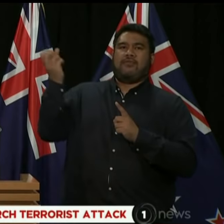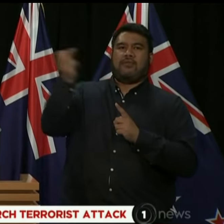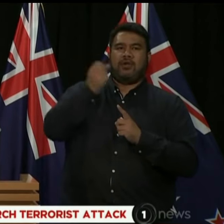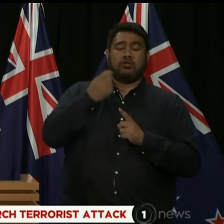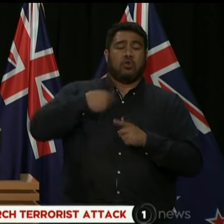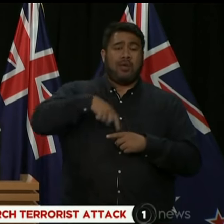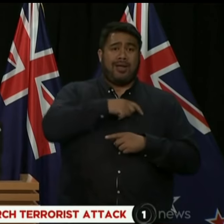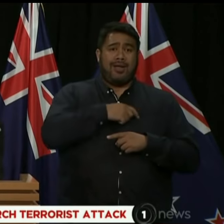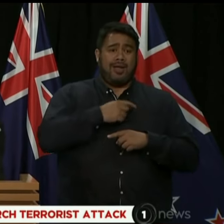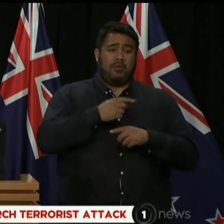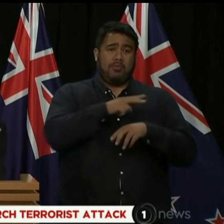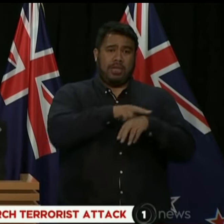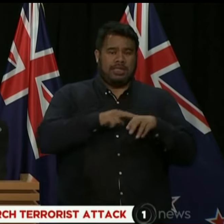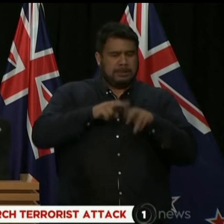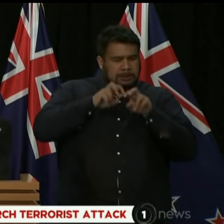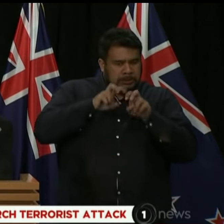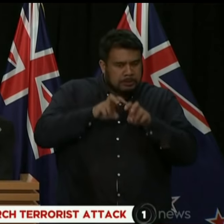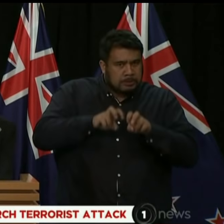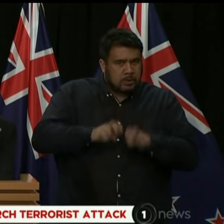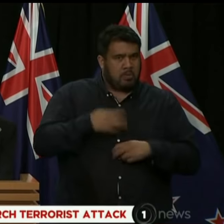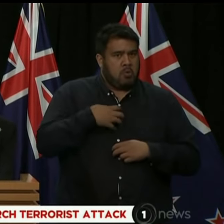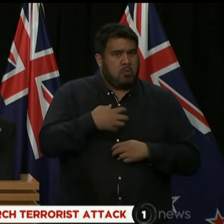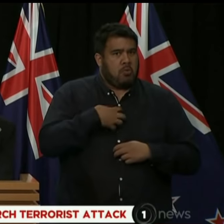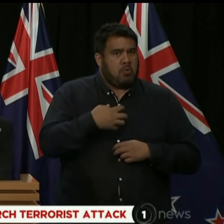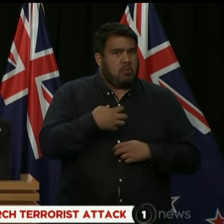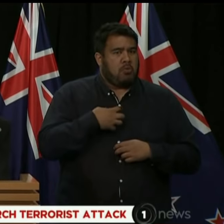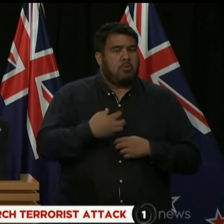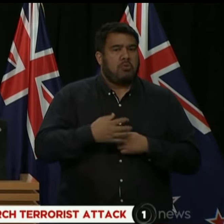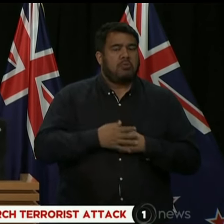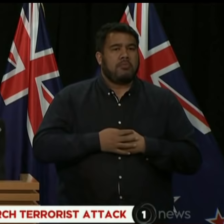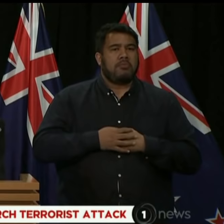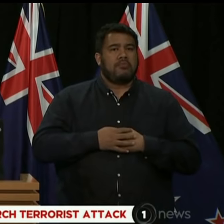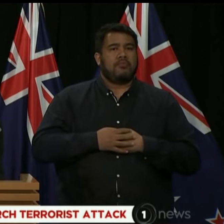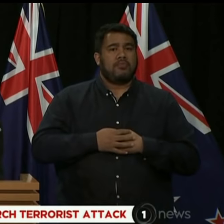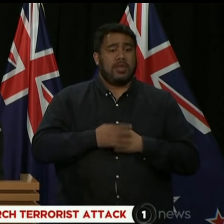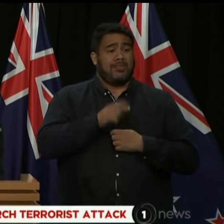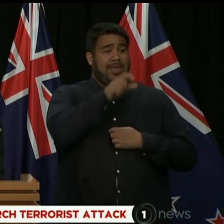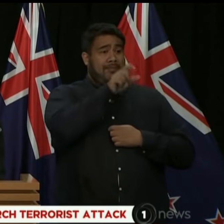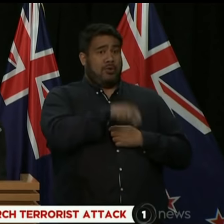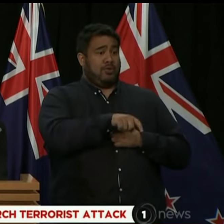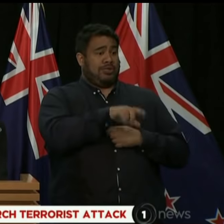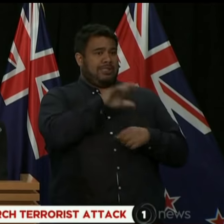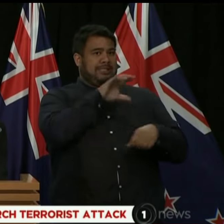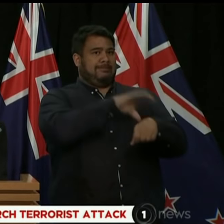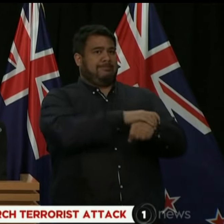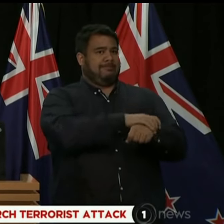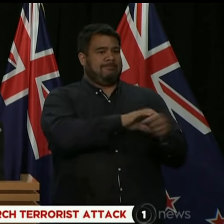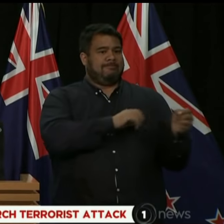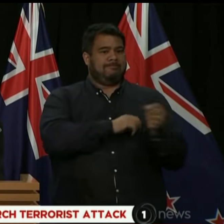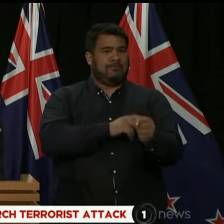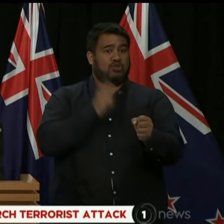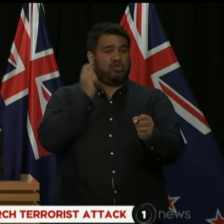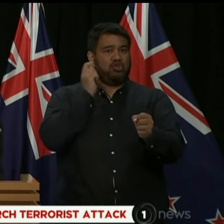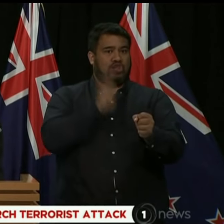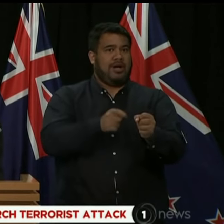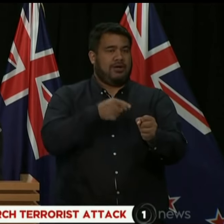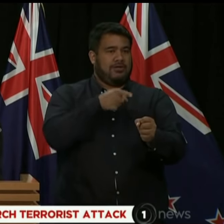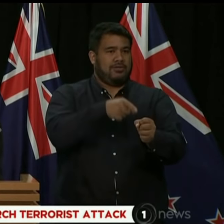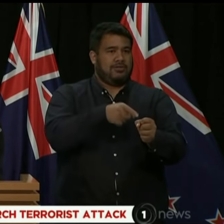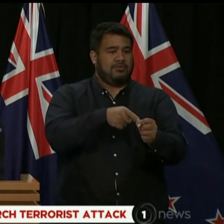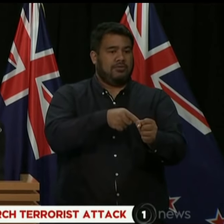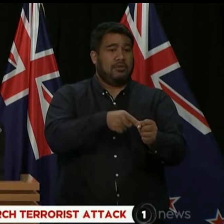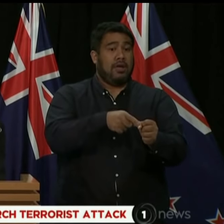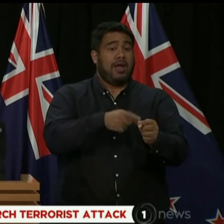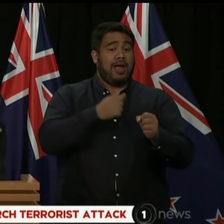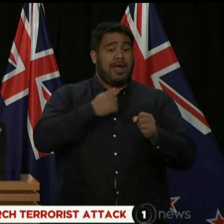in this area. The individual charged with murder had not come to the attention of the intelligence